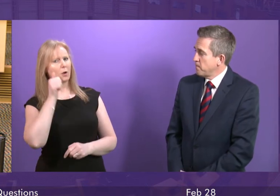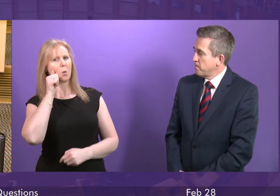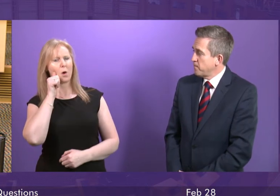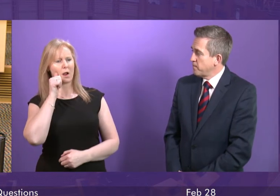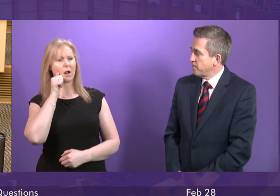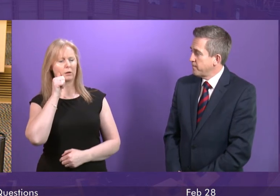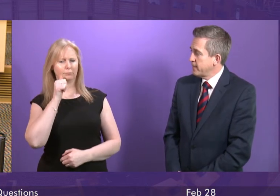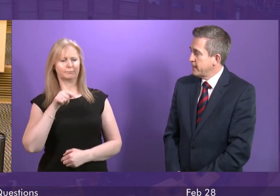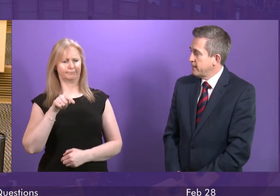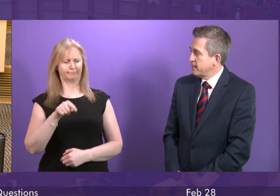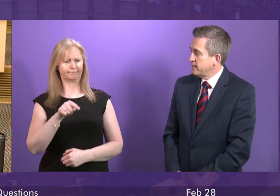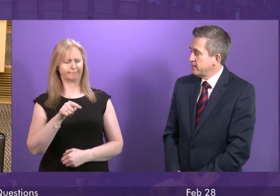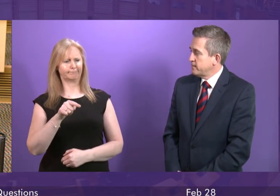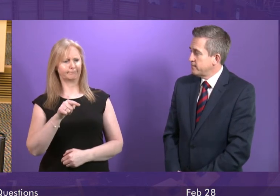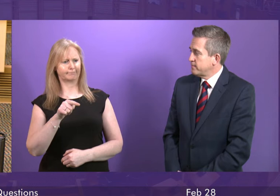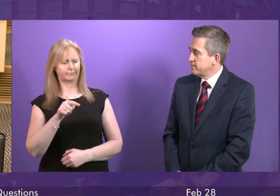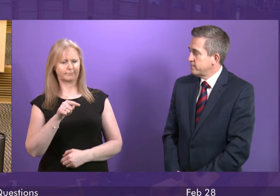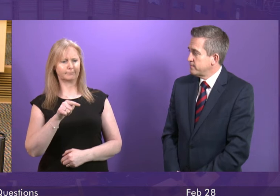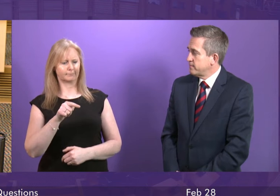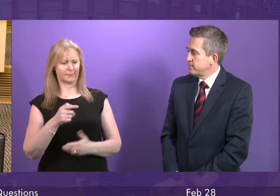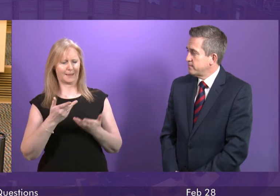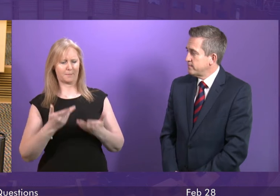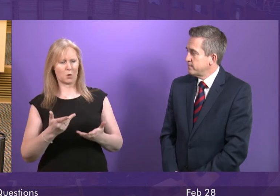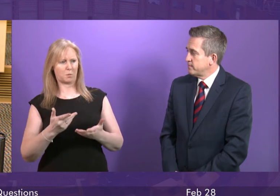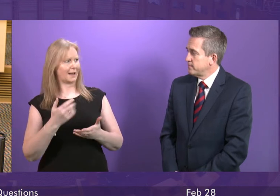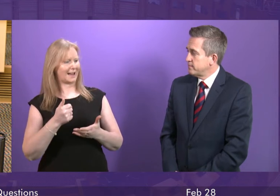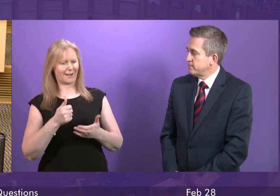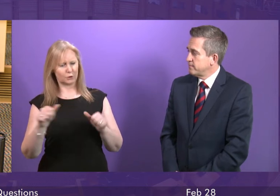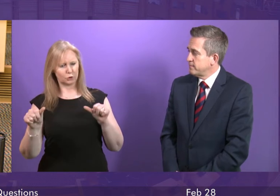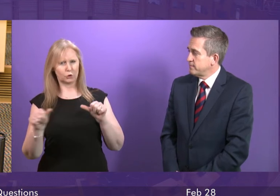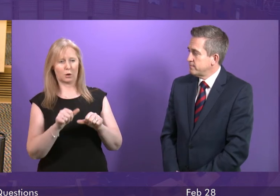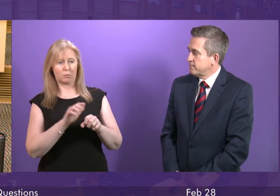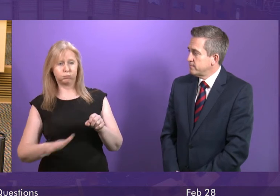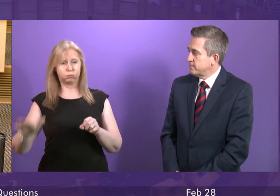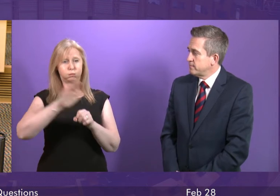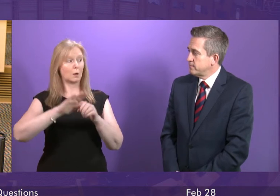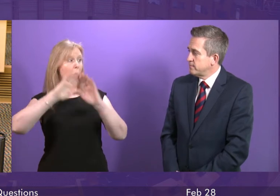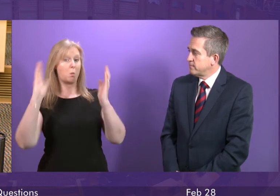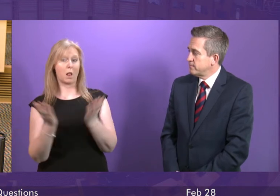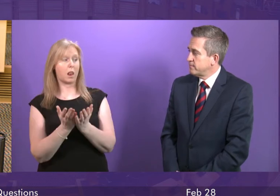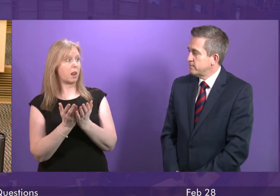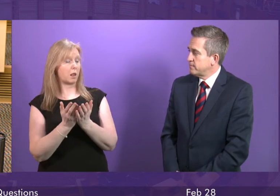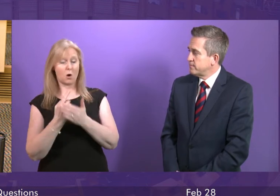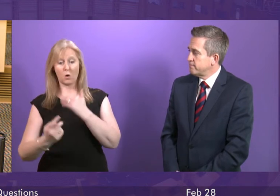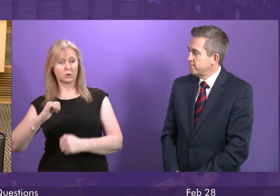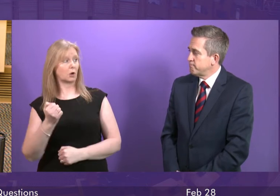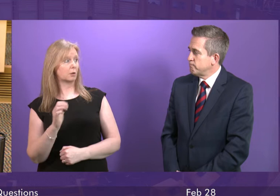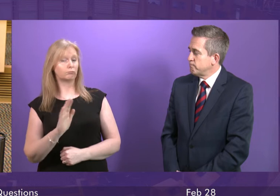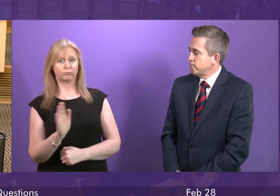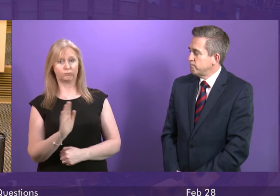radiology is actually experiencing right now acute shortages worldwide, not just in Scotland. That is why we have